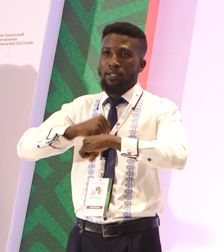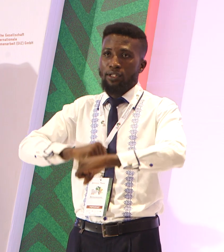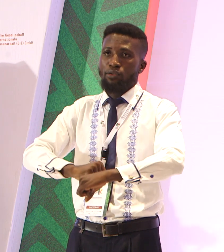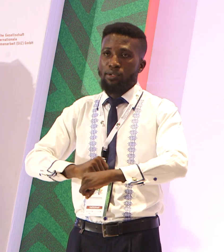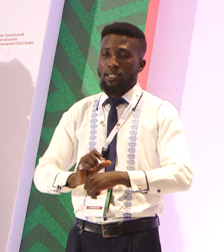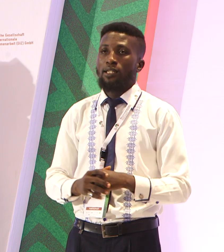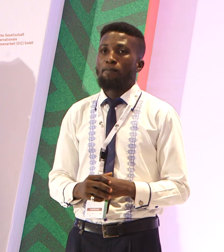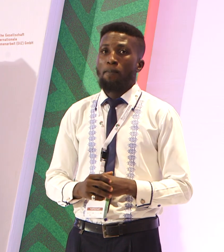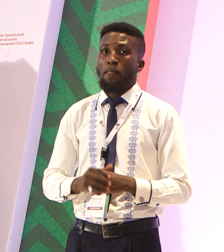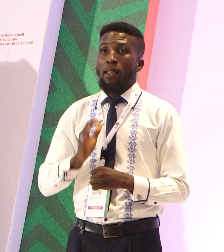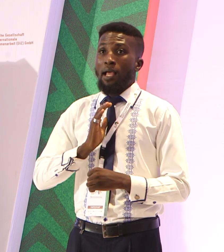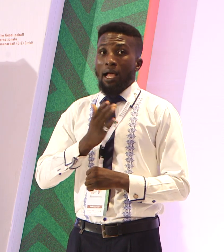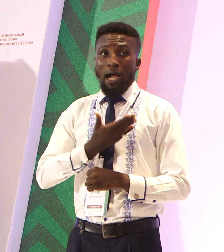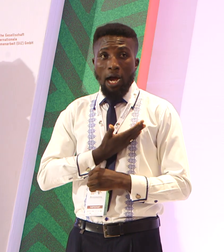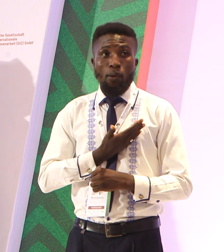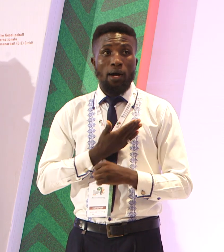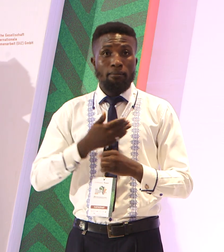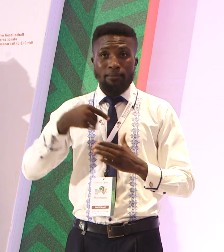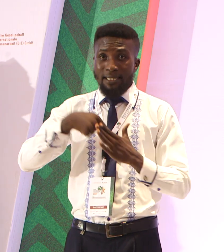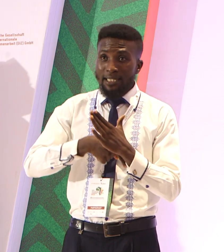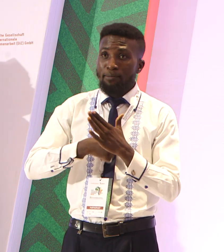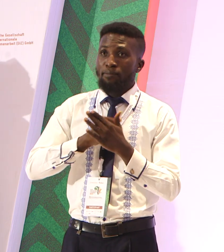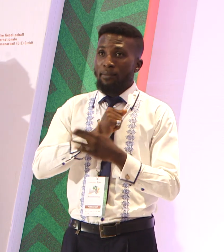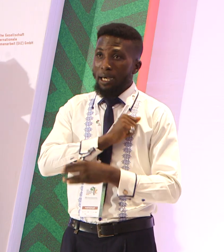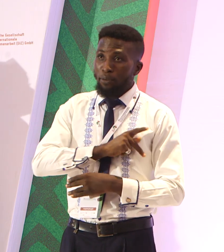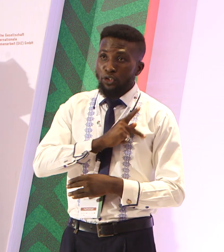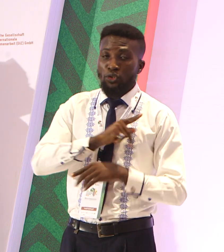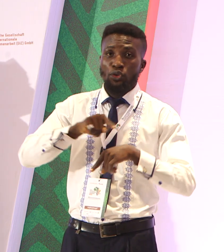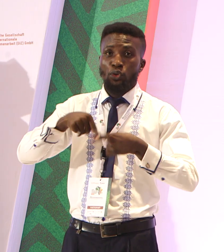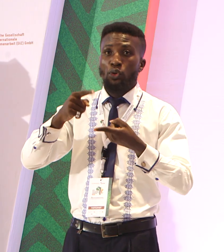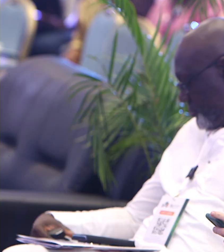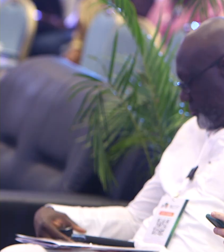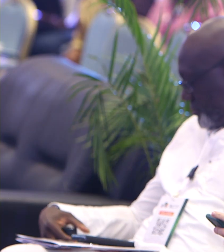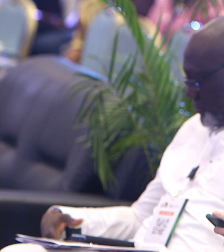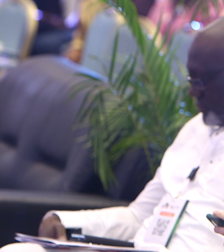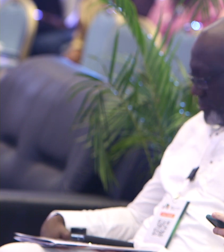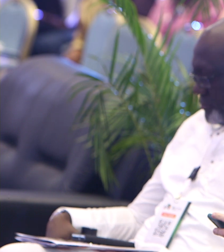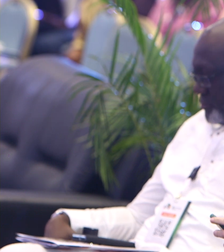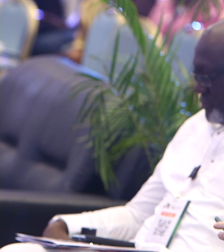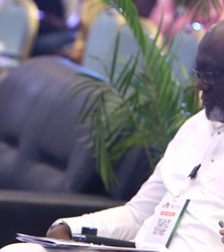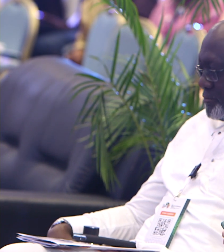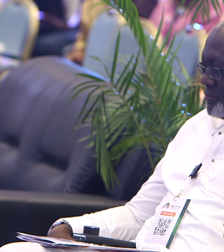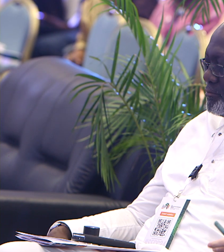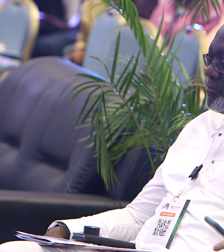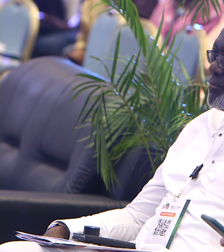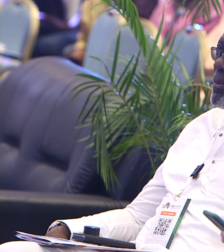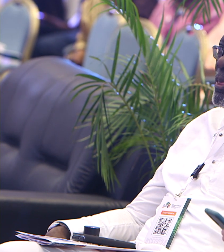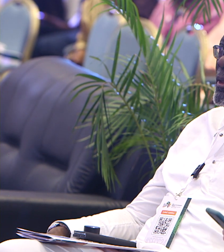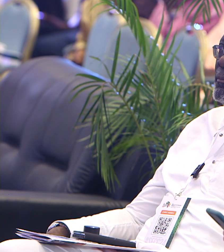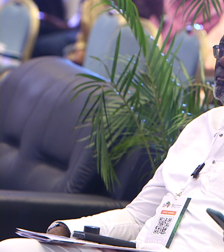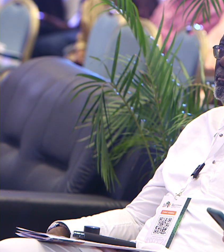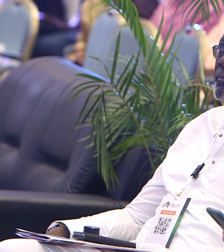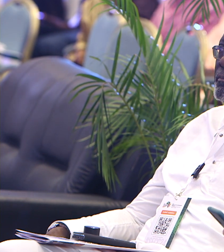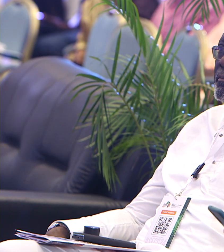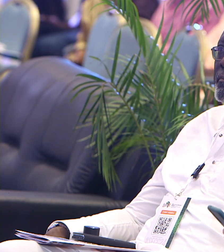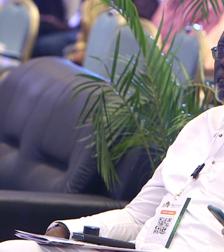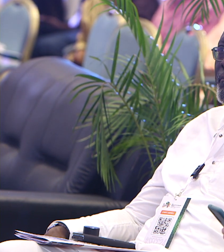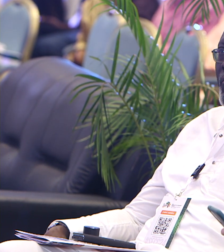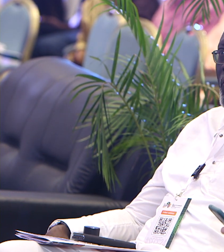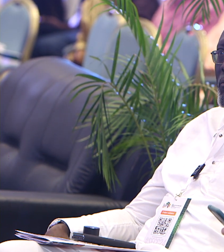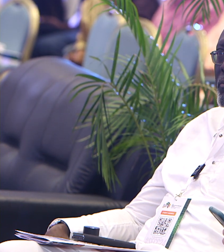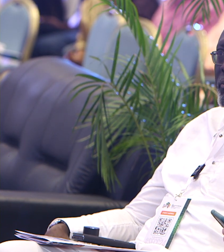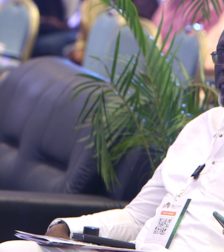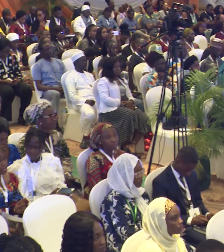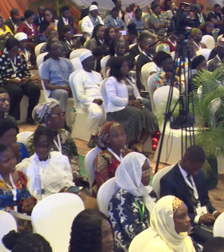Our sincere appreciation goes to our esteemed organizers and sponsors of this conference, African Food Chainmakers,